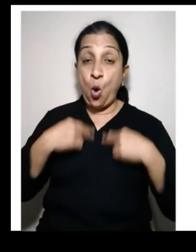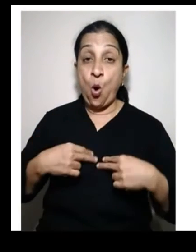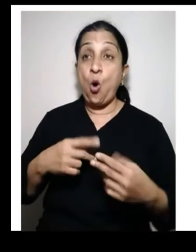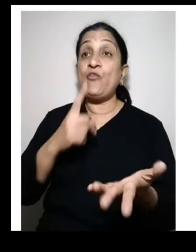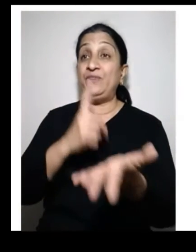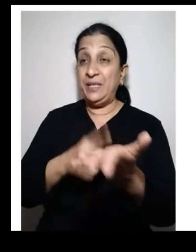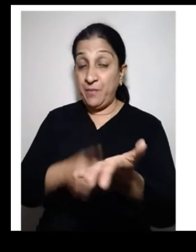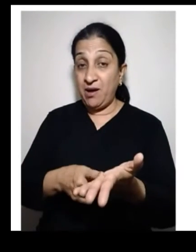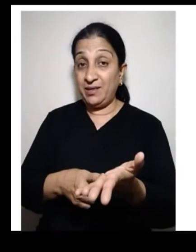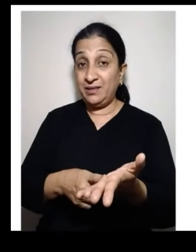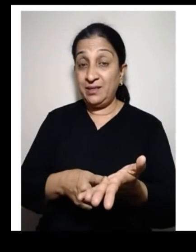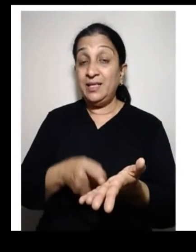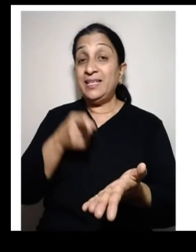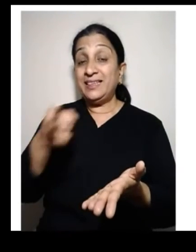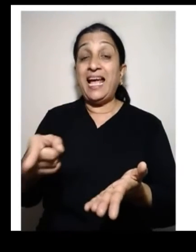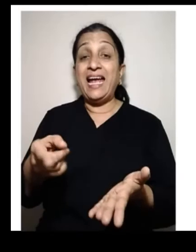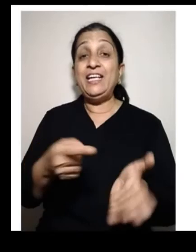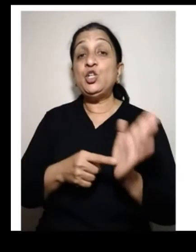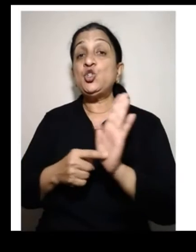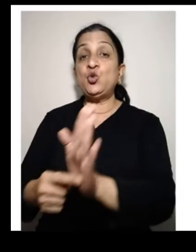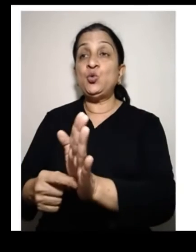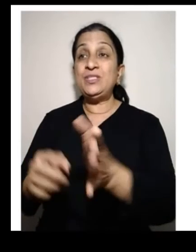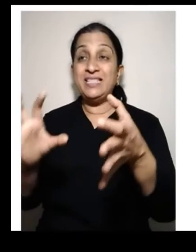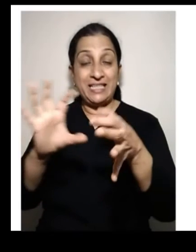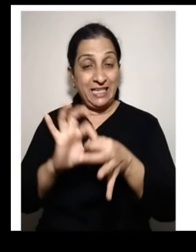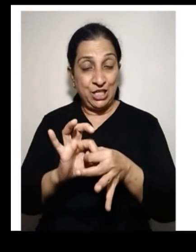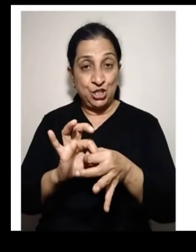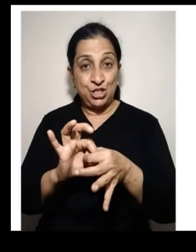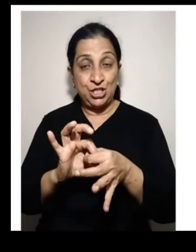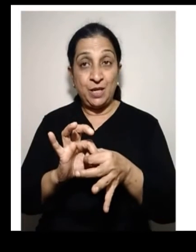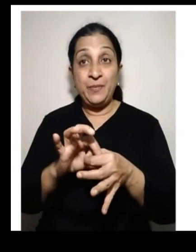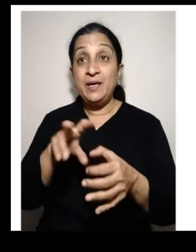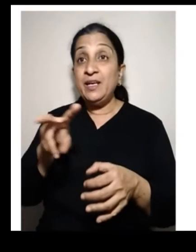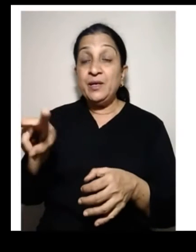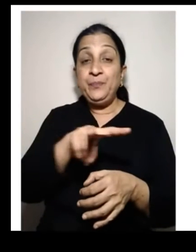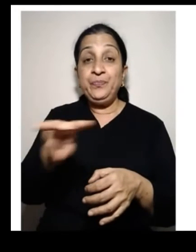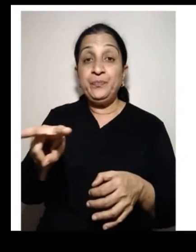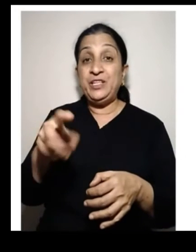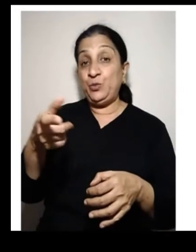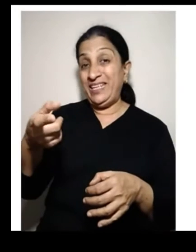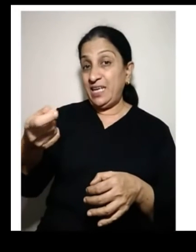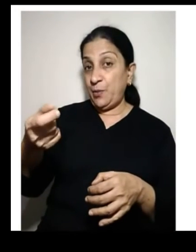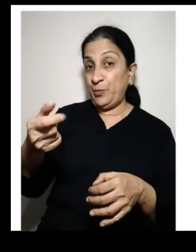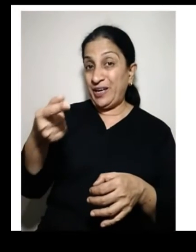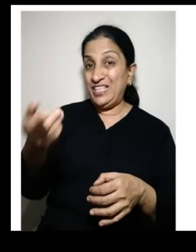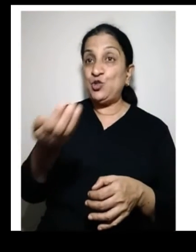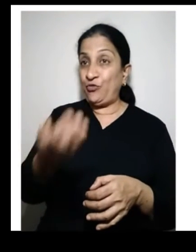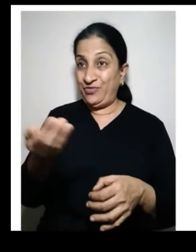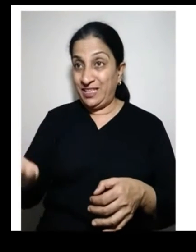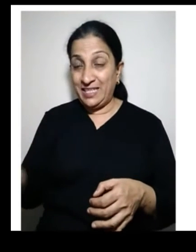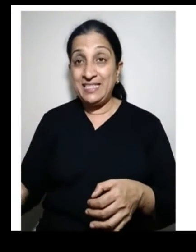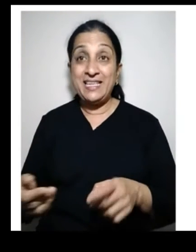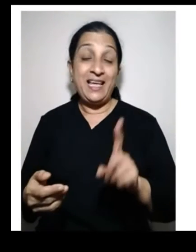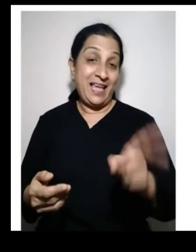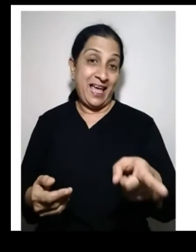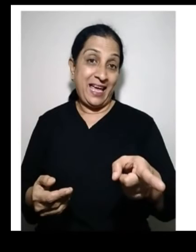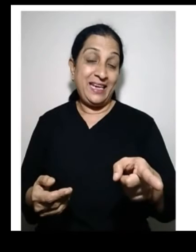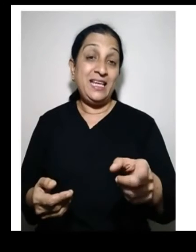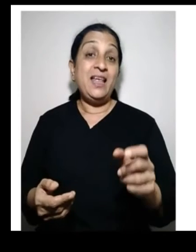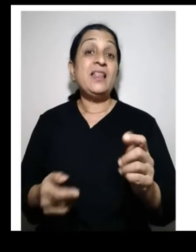So, the law of demand that shows the relationship between the price of a